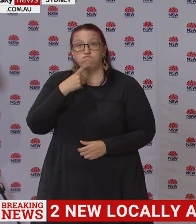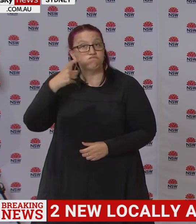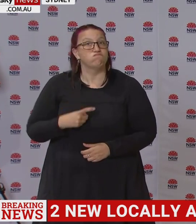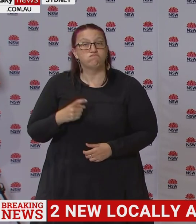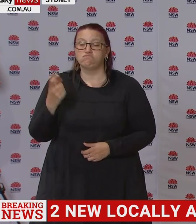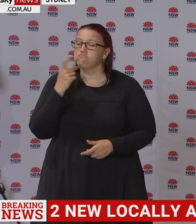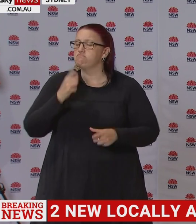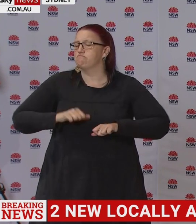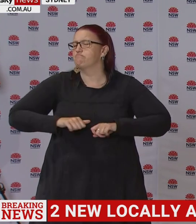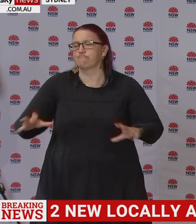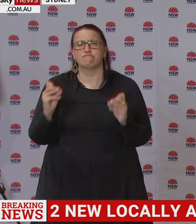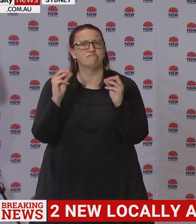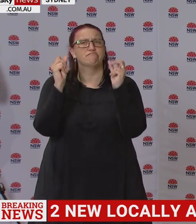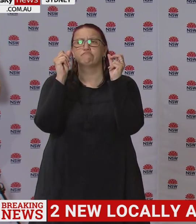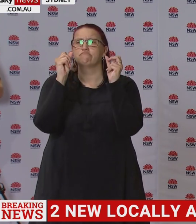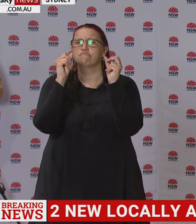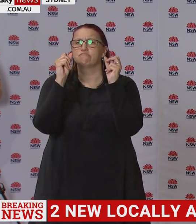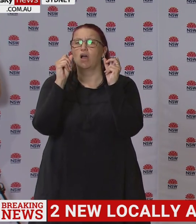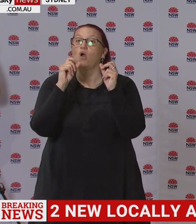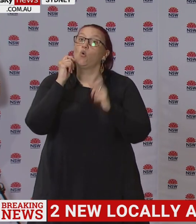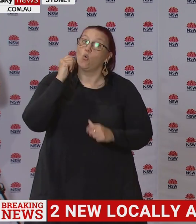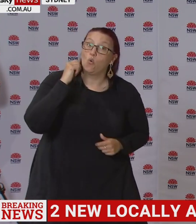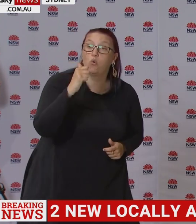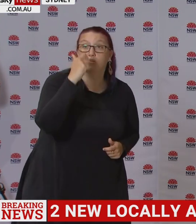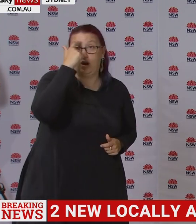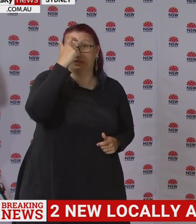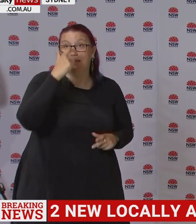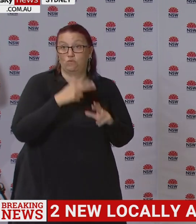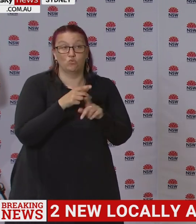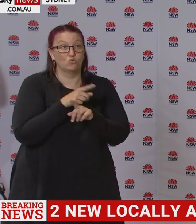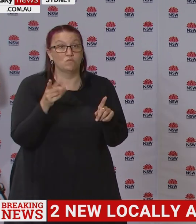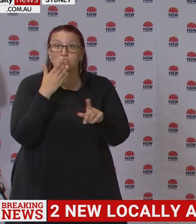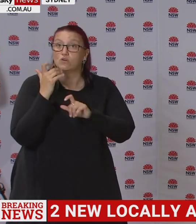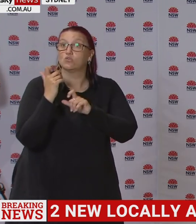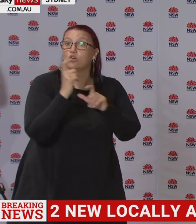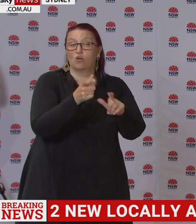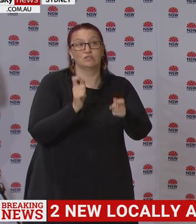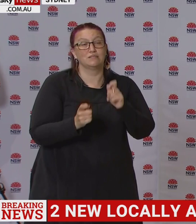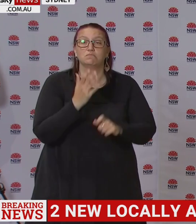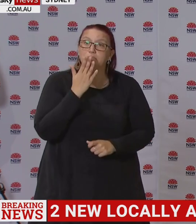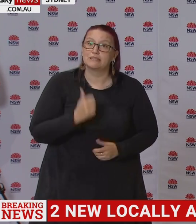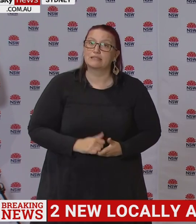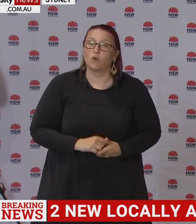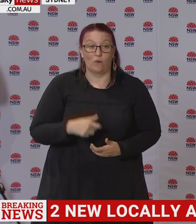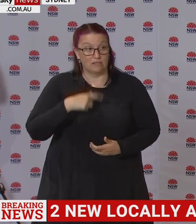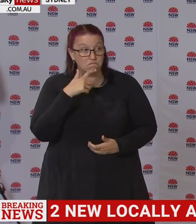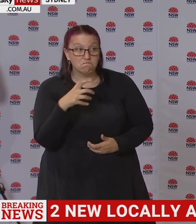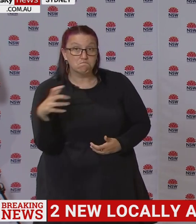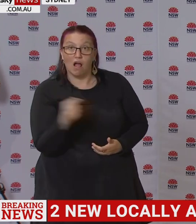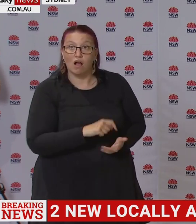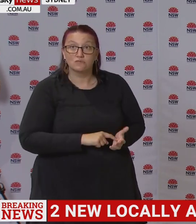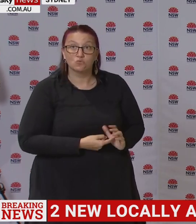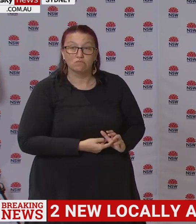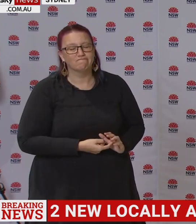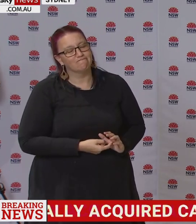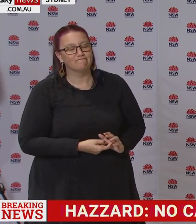days, to go and get tested. And we're not being overly prescriptive or restrictive at this stage. I think you'd have